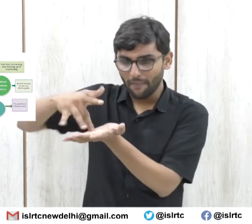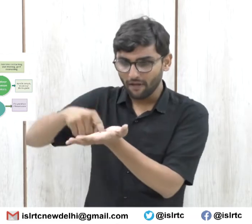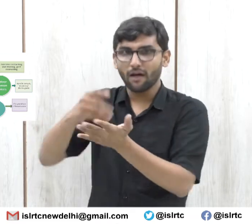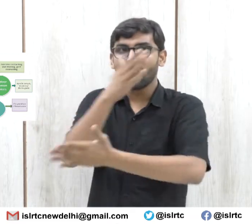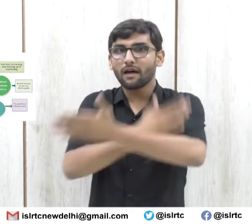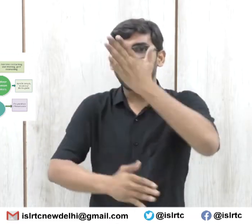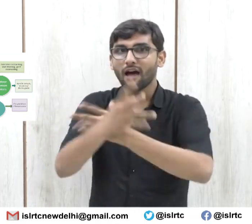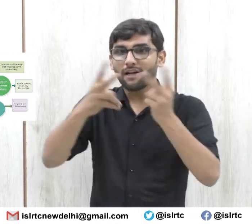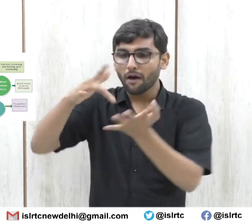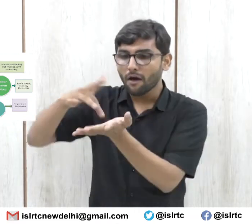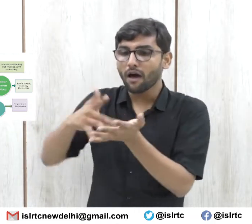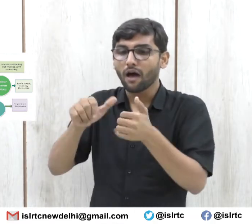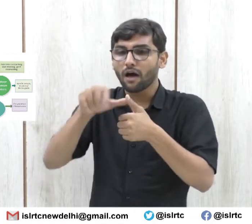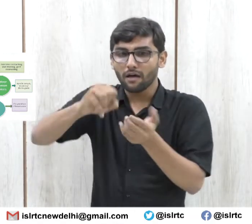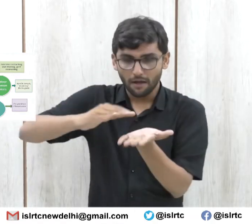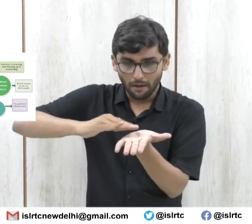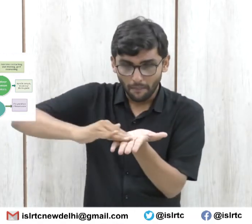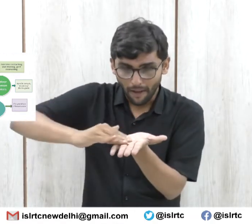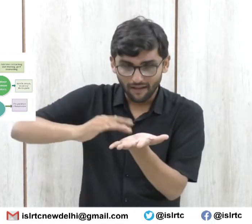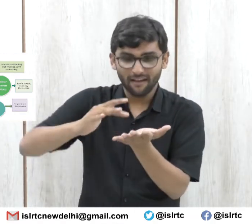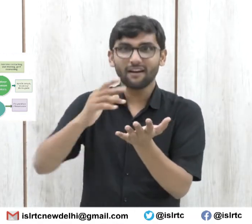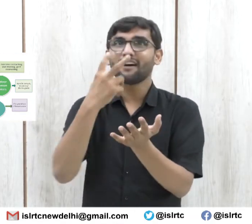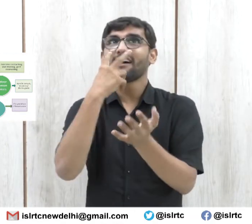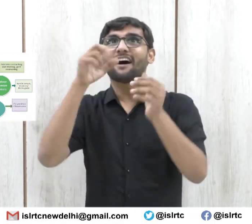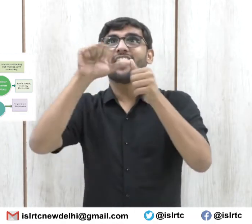and Therapy